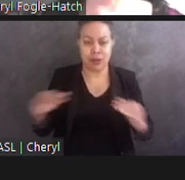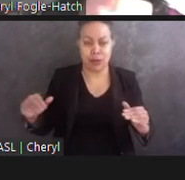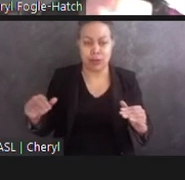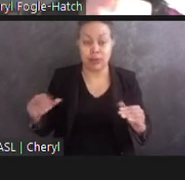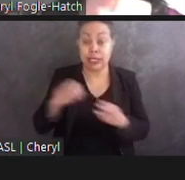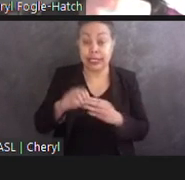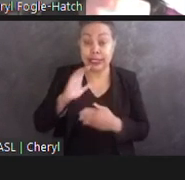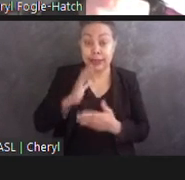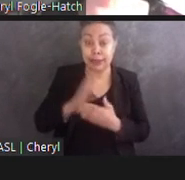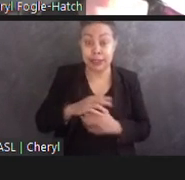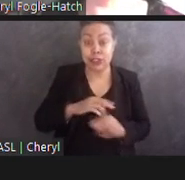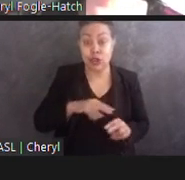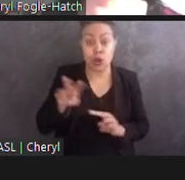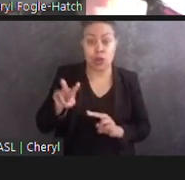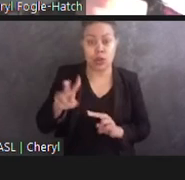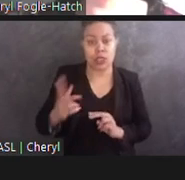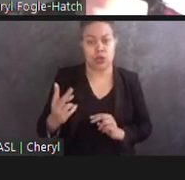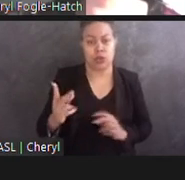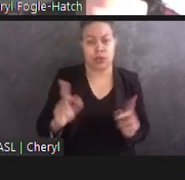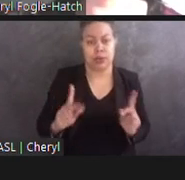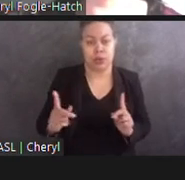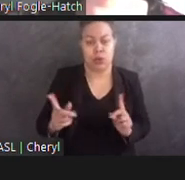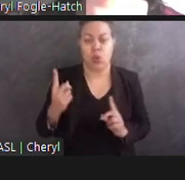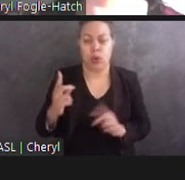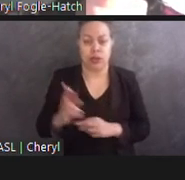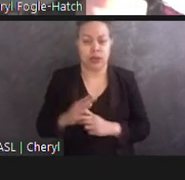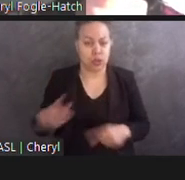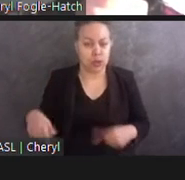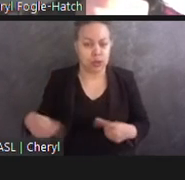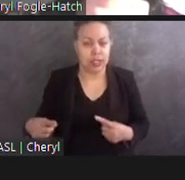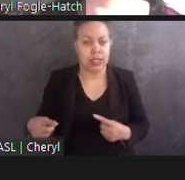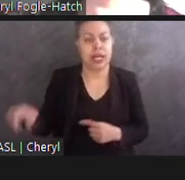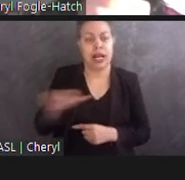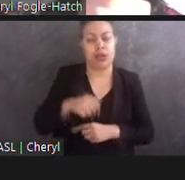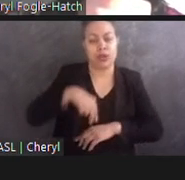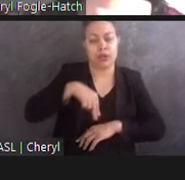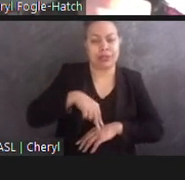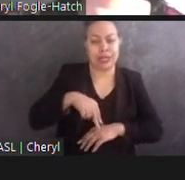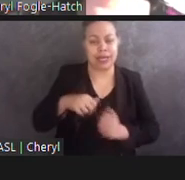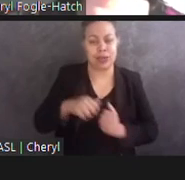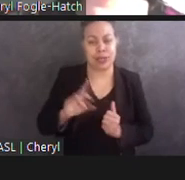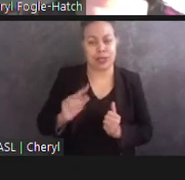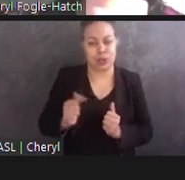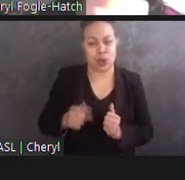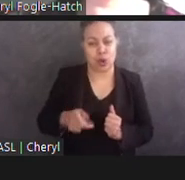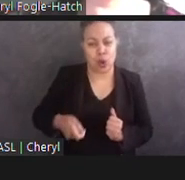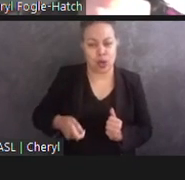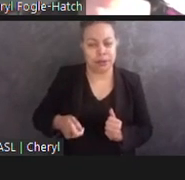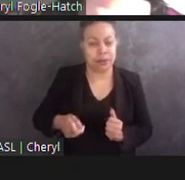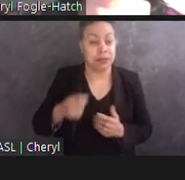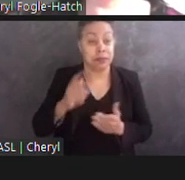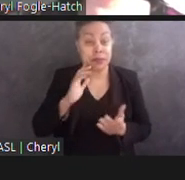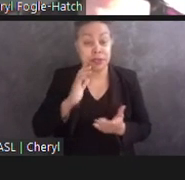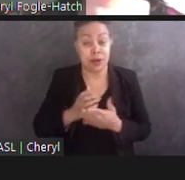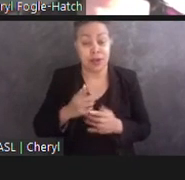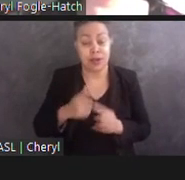two people. One is in a wheelchair and the other stands with a dog on a leash. Photo, Mike Oliver, May 2021.